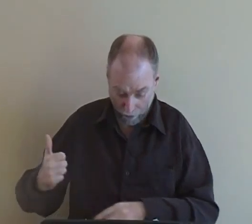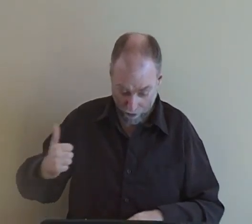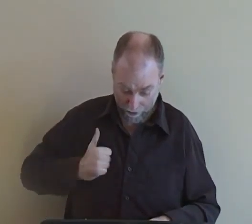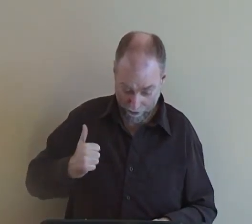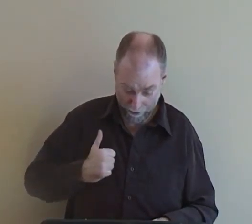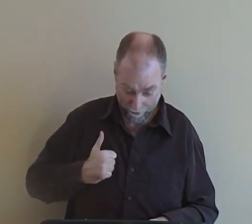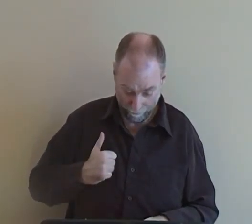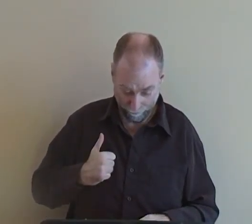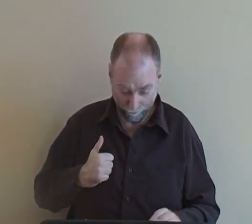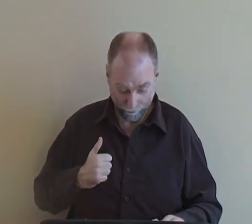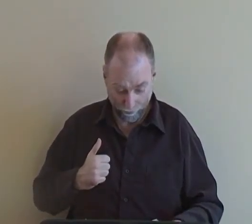and across Canada.